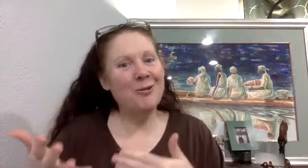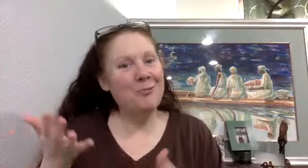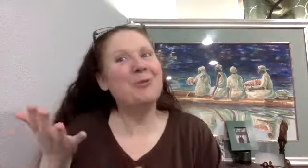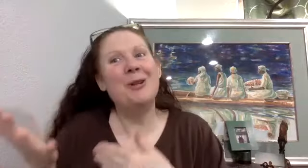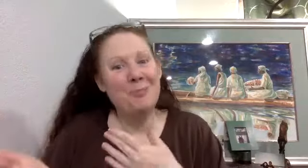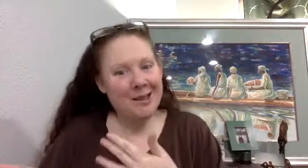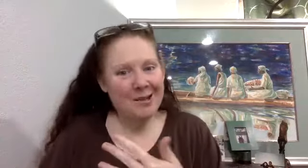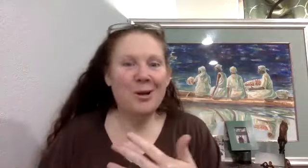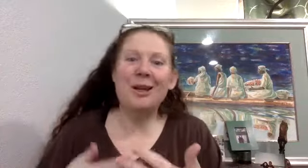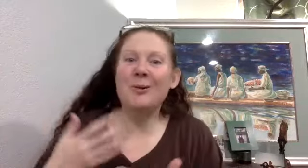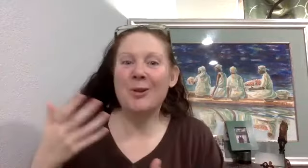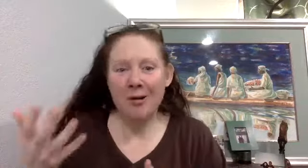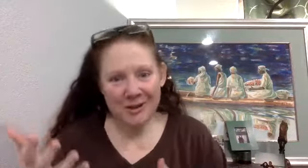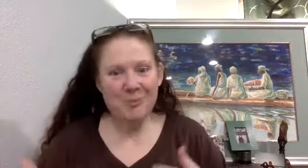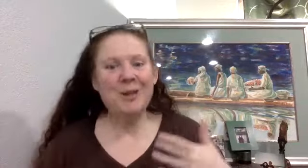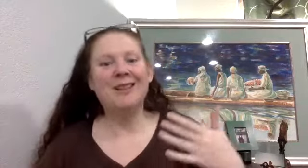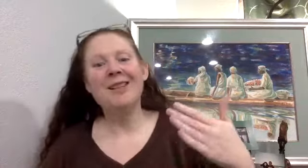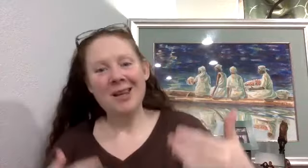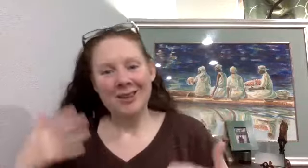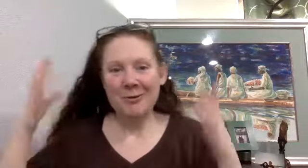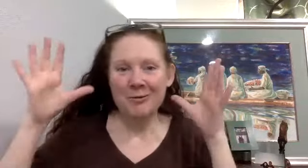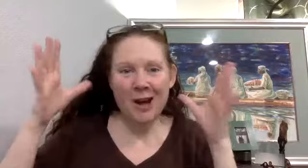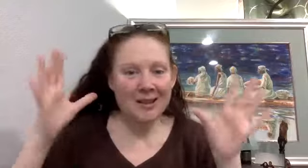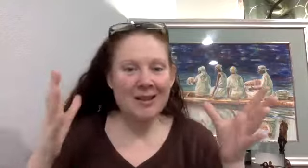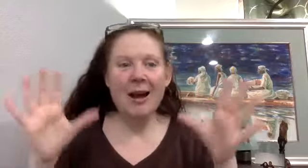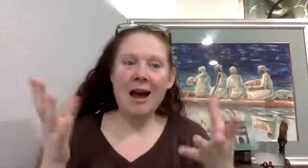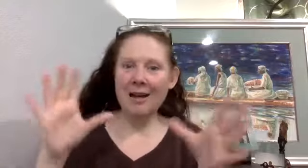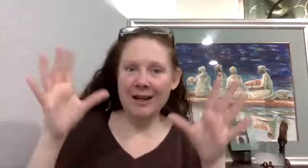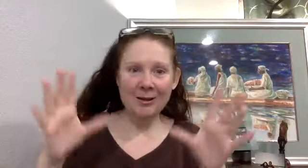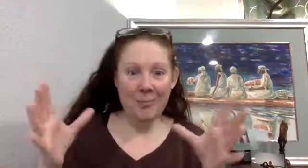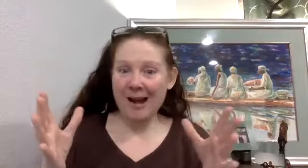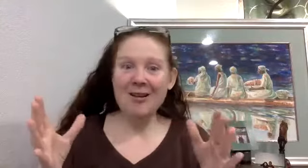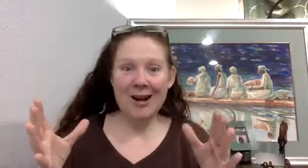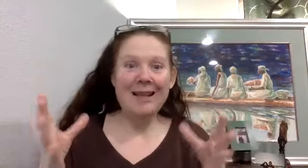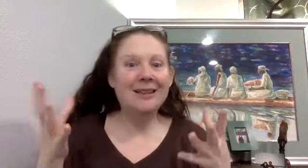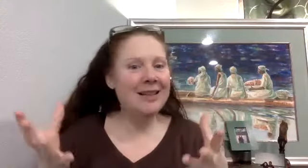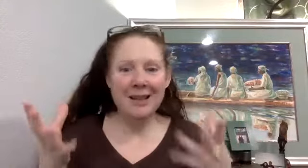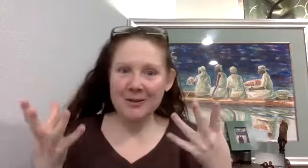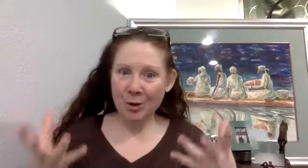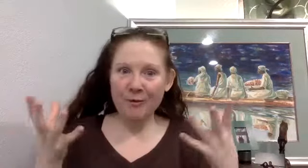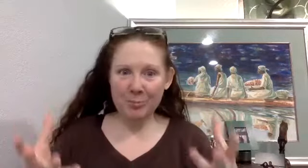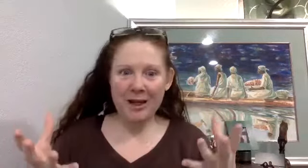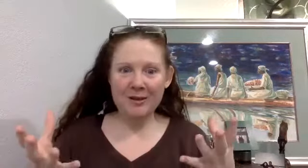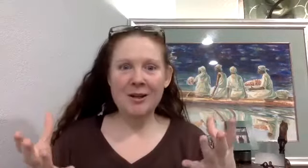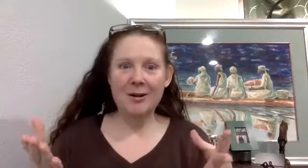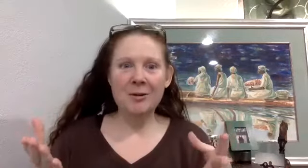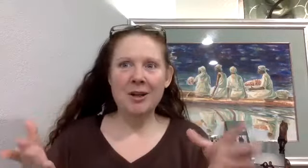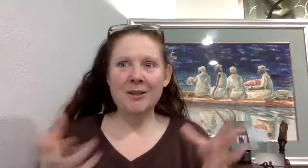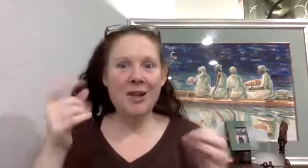going to meet somebody whose heart's open, that you've got a nice little background. Like LinkedIn is the perfect place to go. This is not